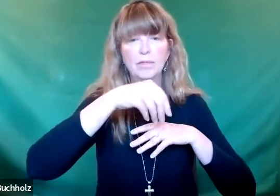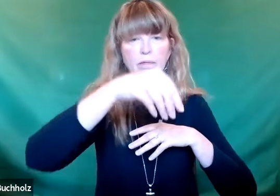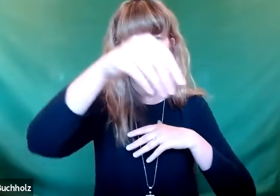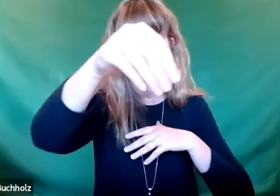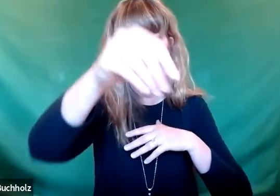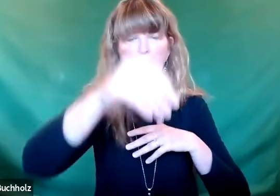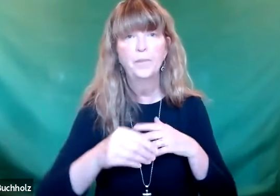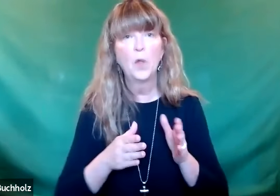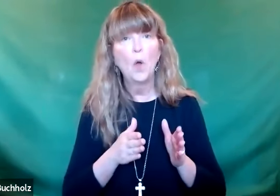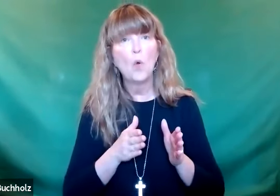me, all of us.